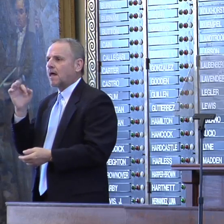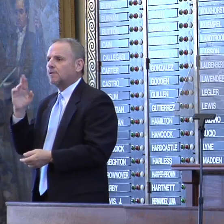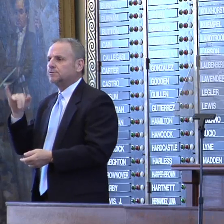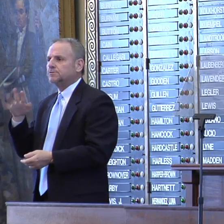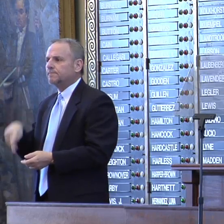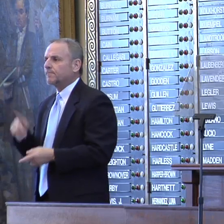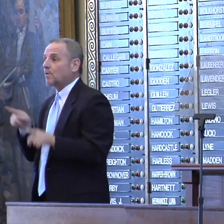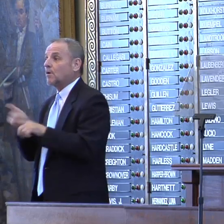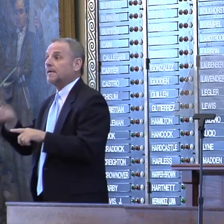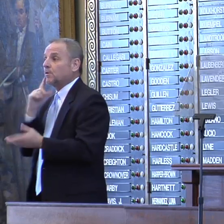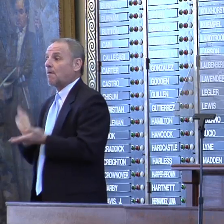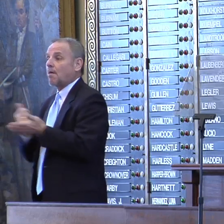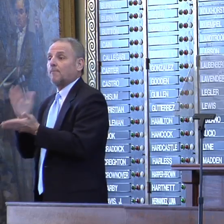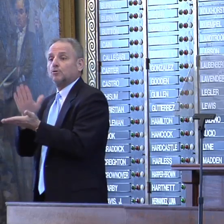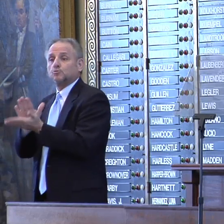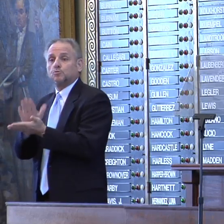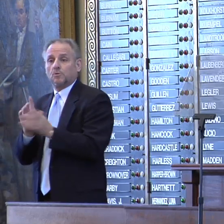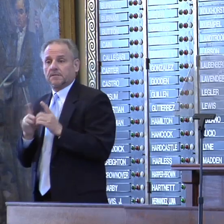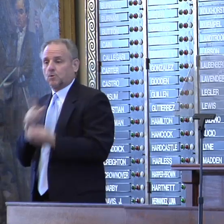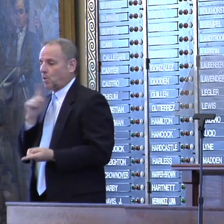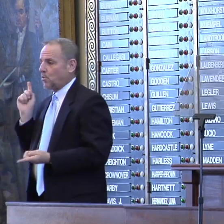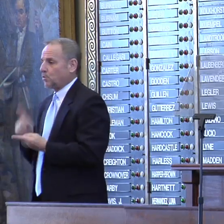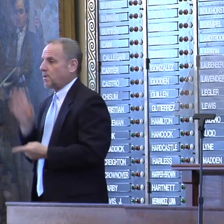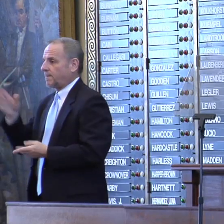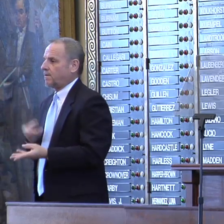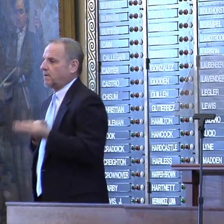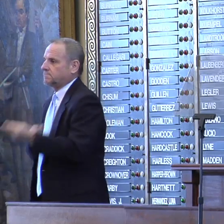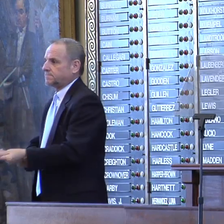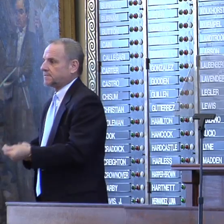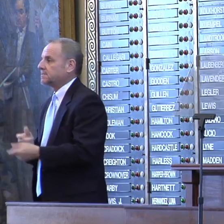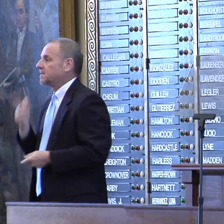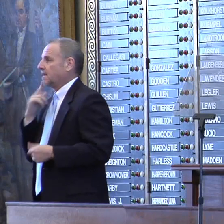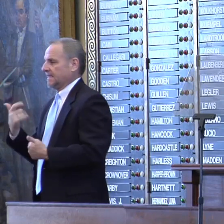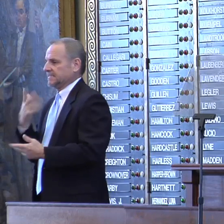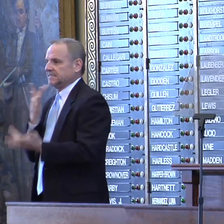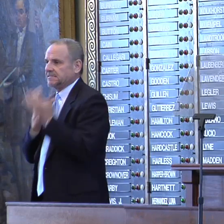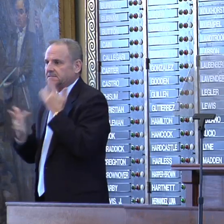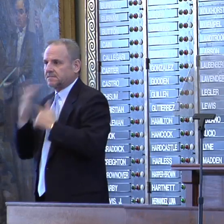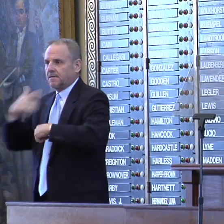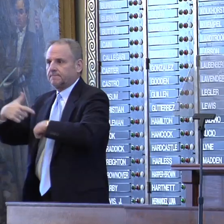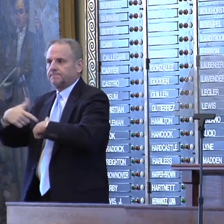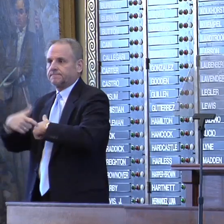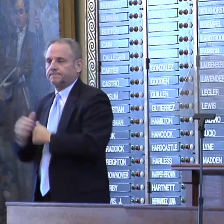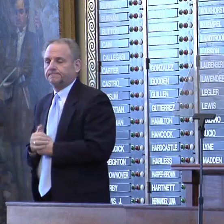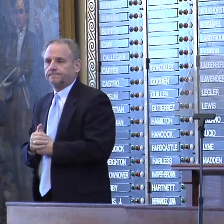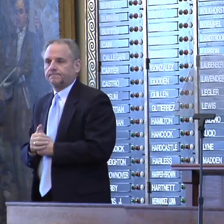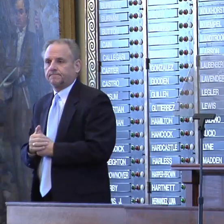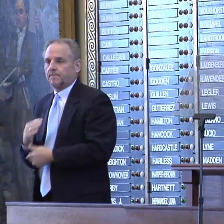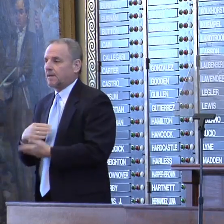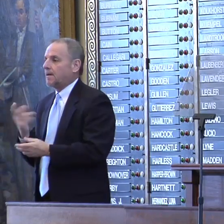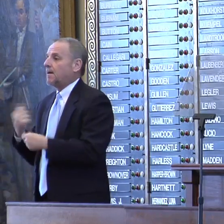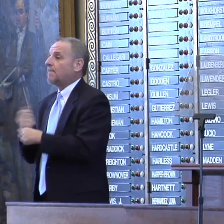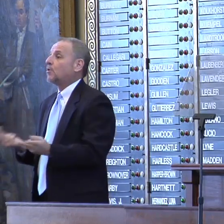We also need to help school districts reduce their expenses in these tight budgetary times made